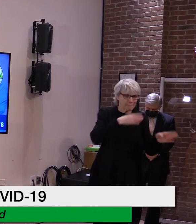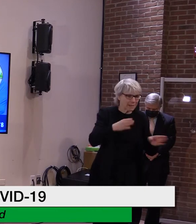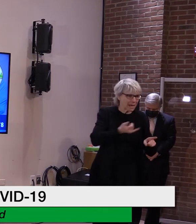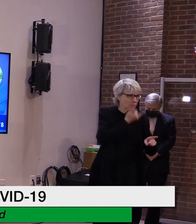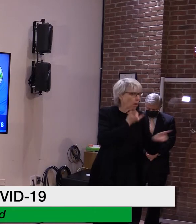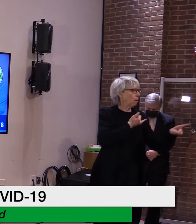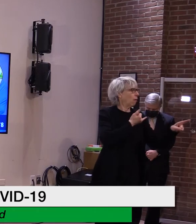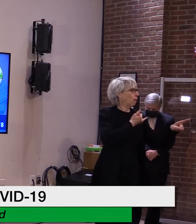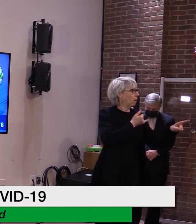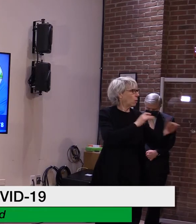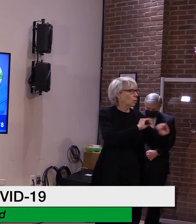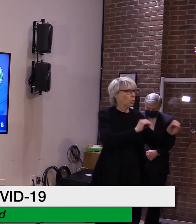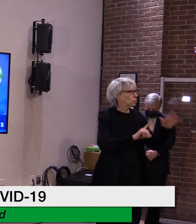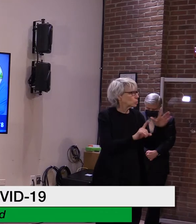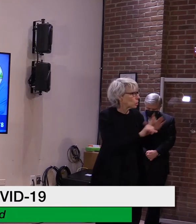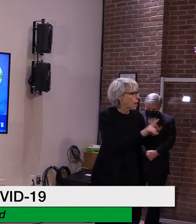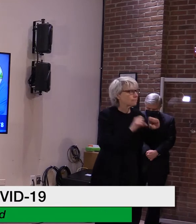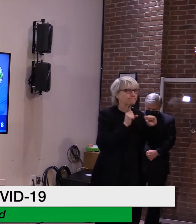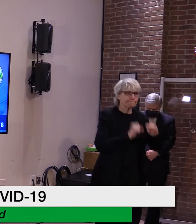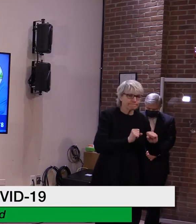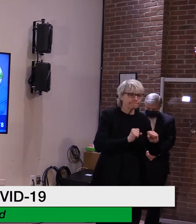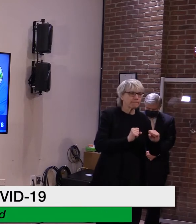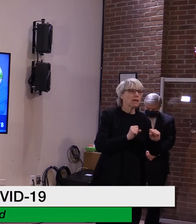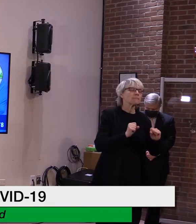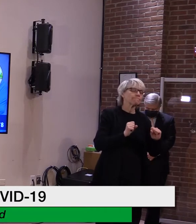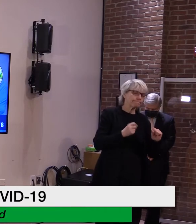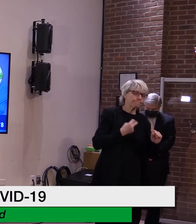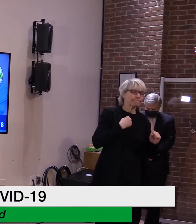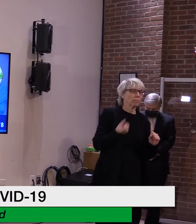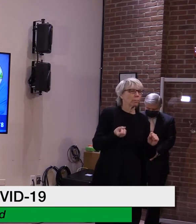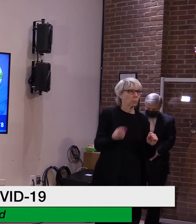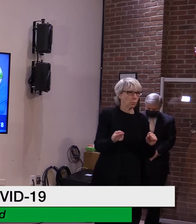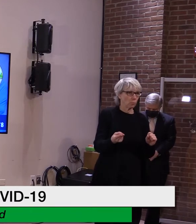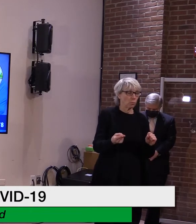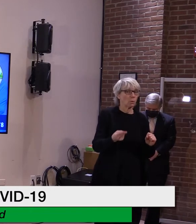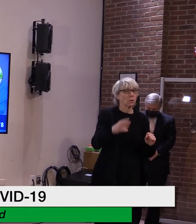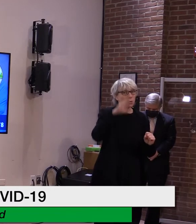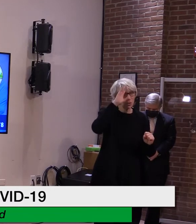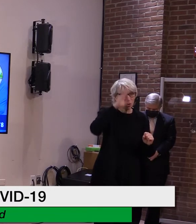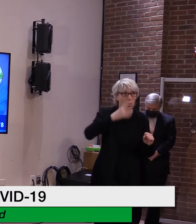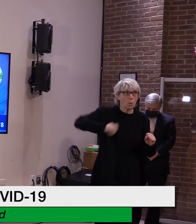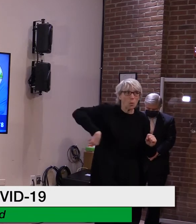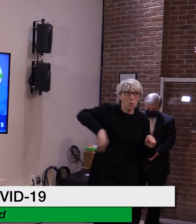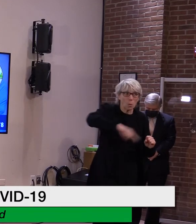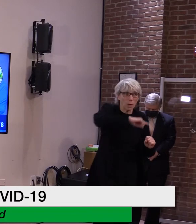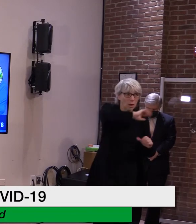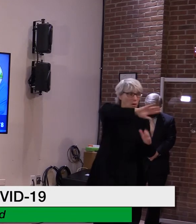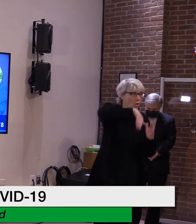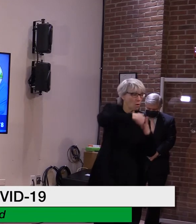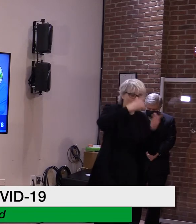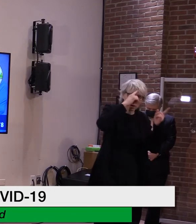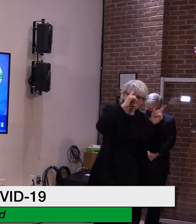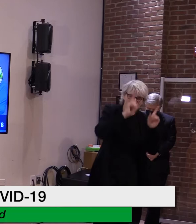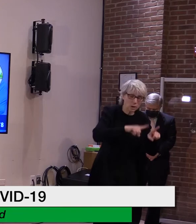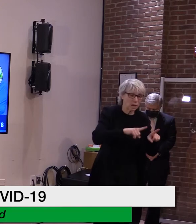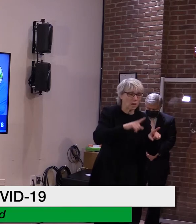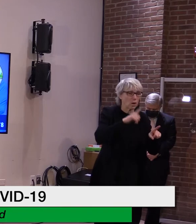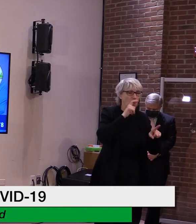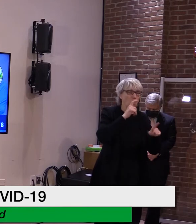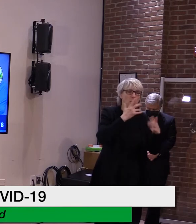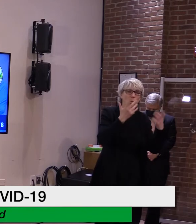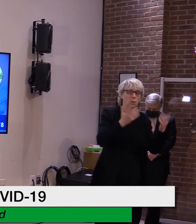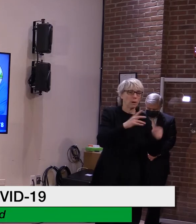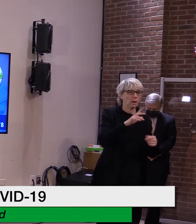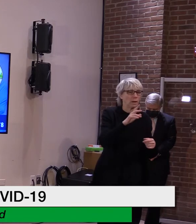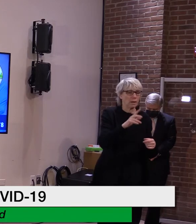there's no person, program, or facility that wants a single dose to go unused. Everyone involved, from the